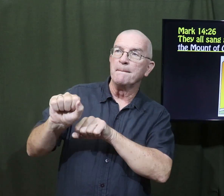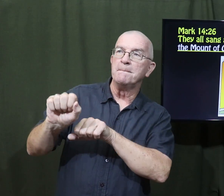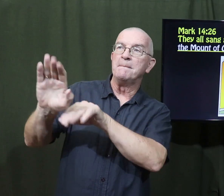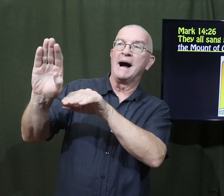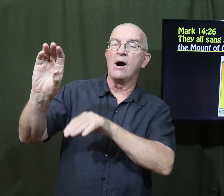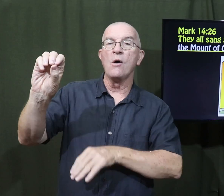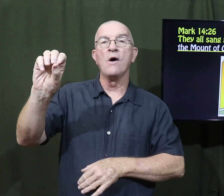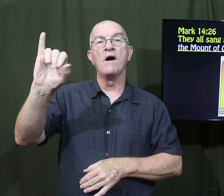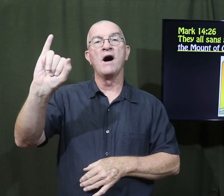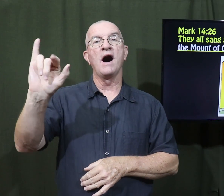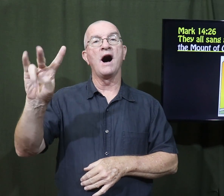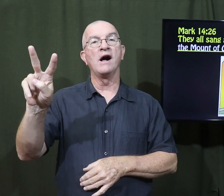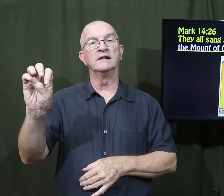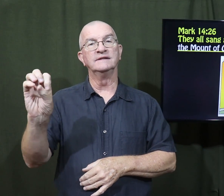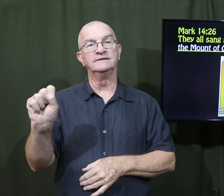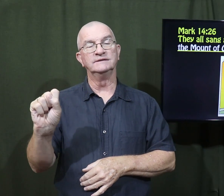to the Mount of Olives.